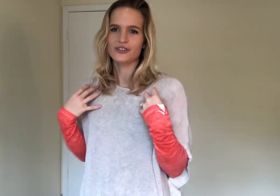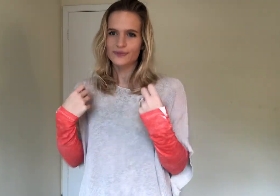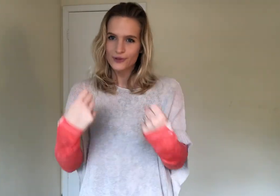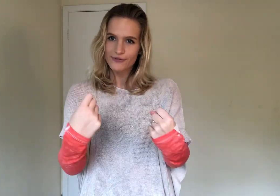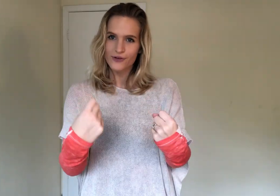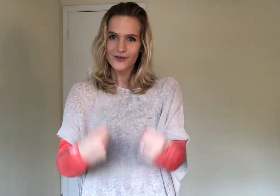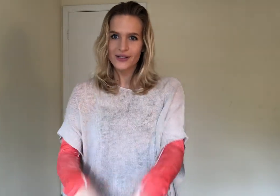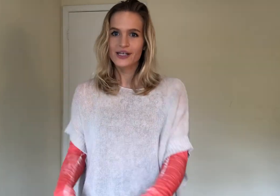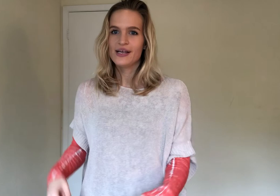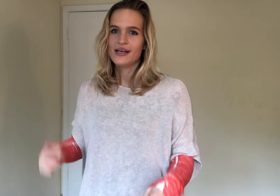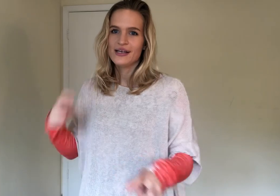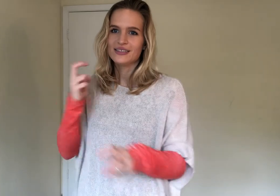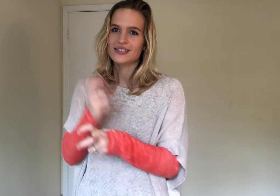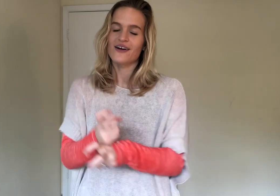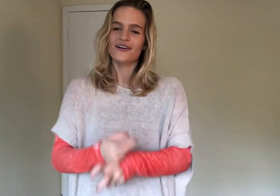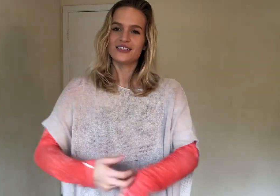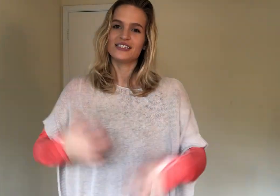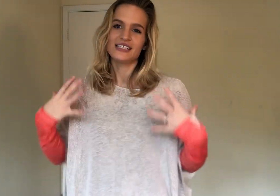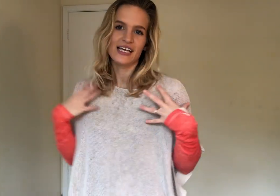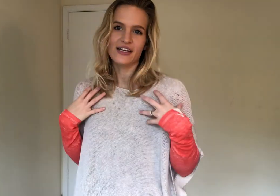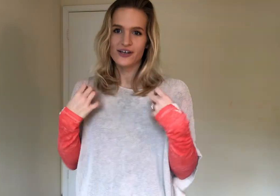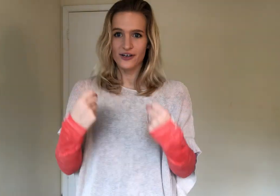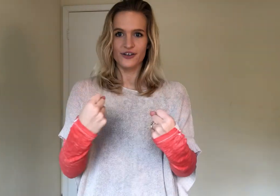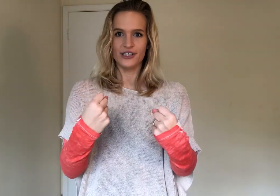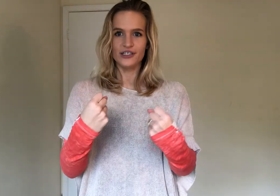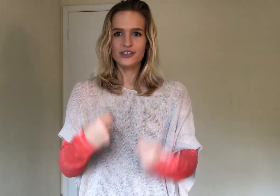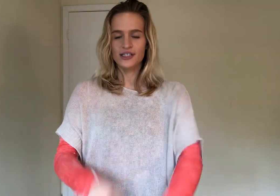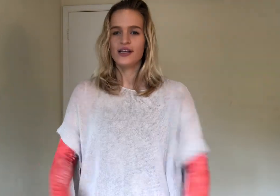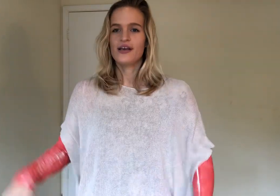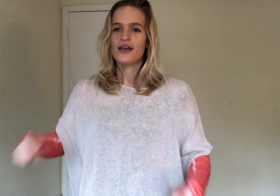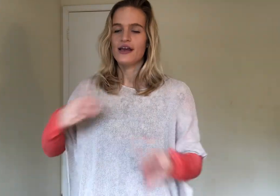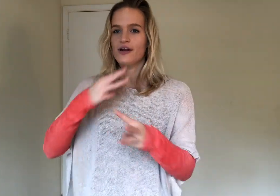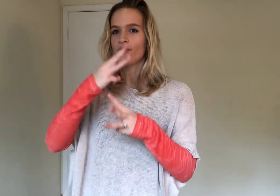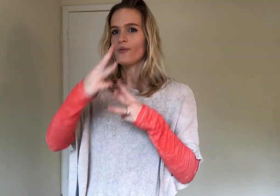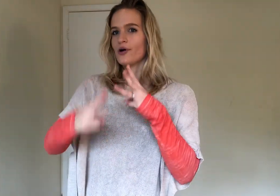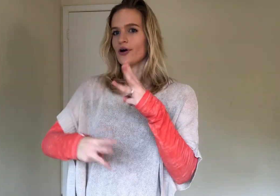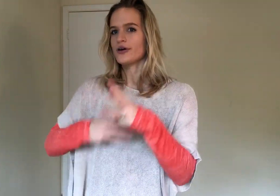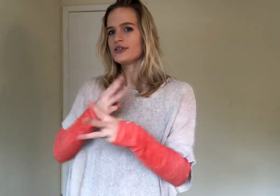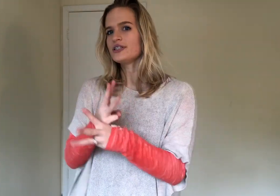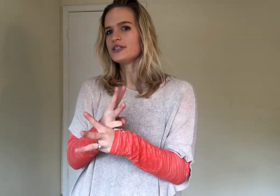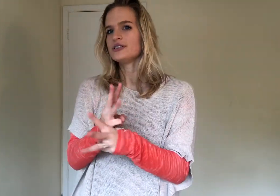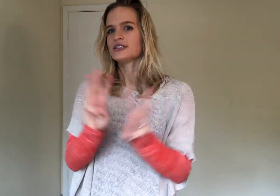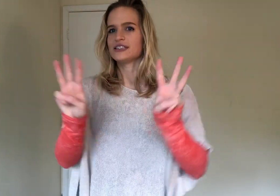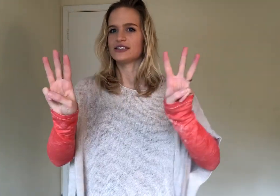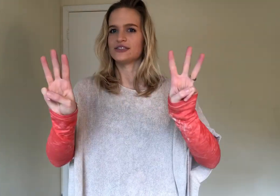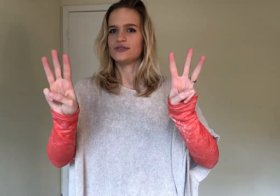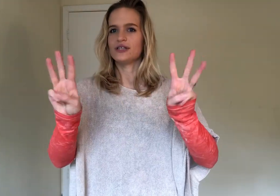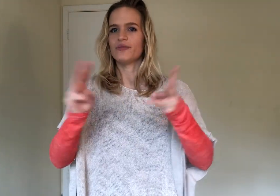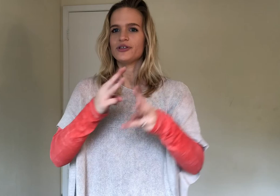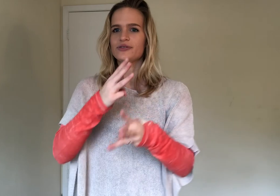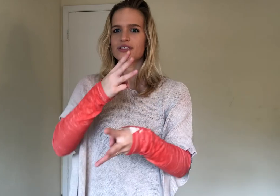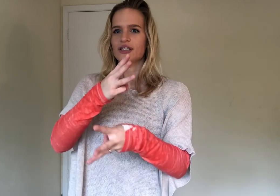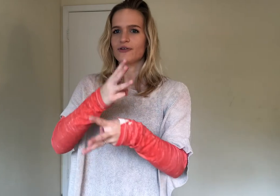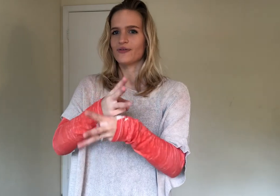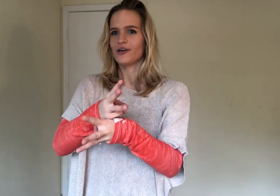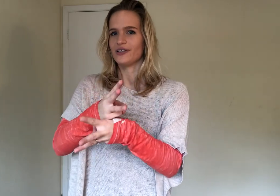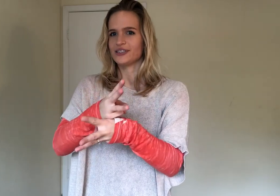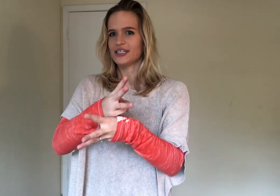and pull it forward. It's hard to take courage in a world. So these are two W's. Start with one on the